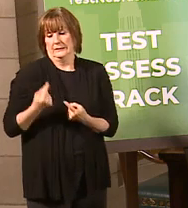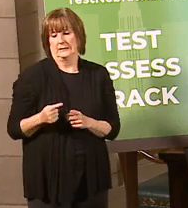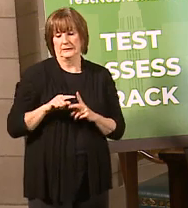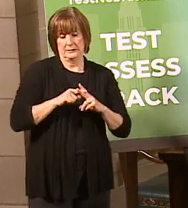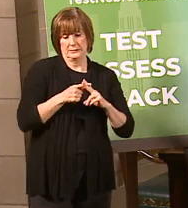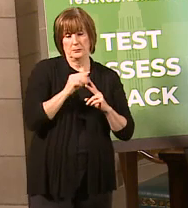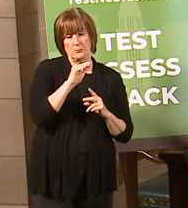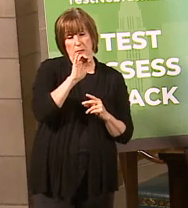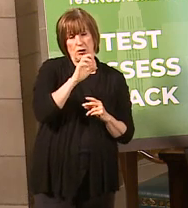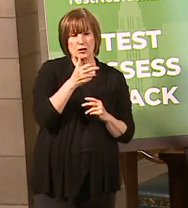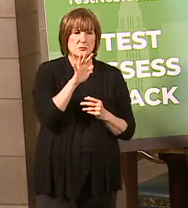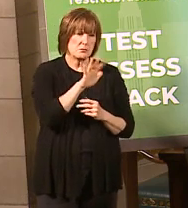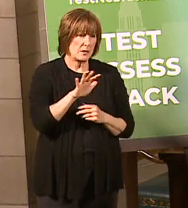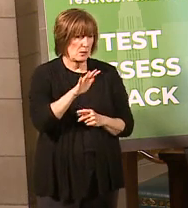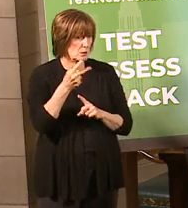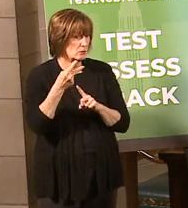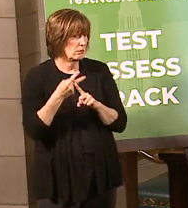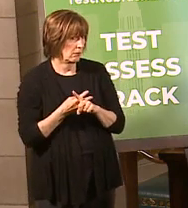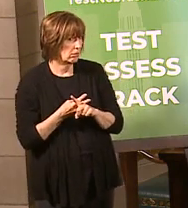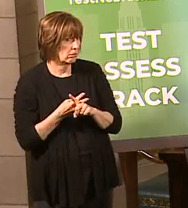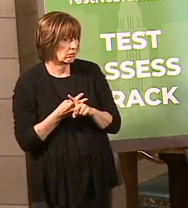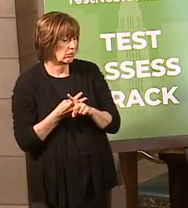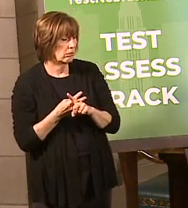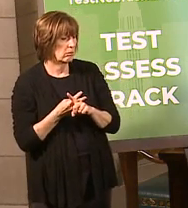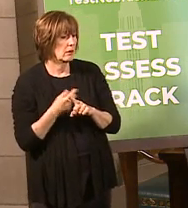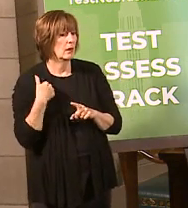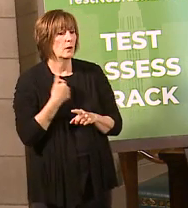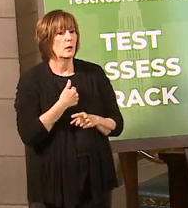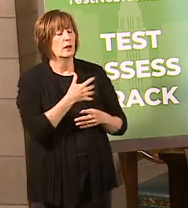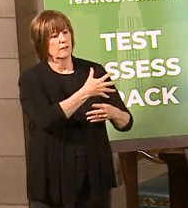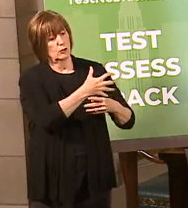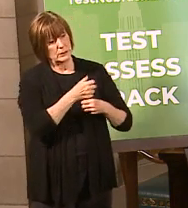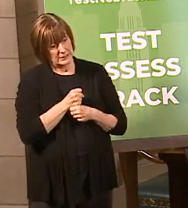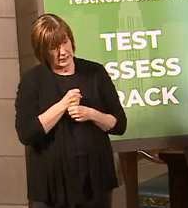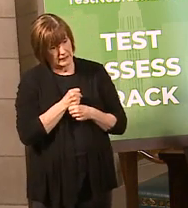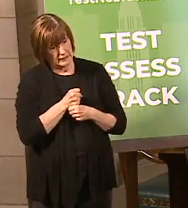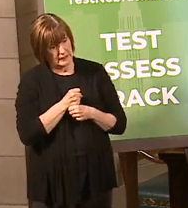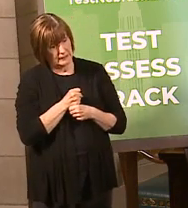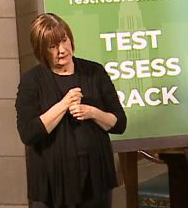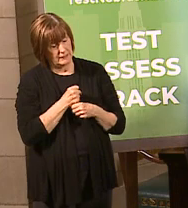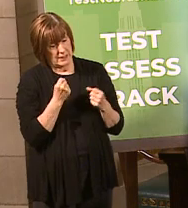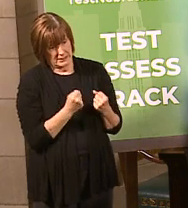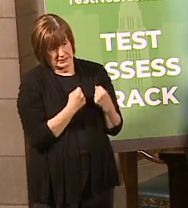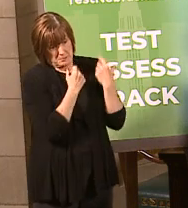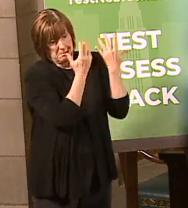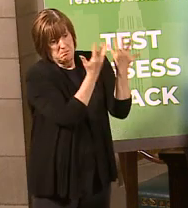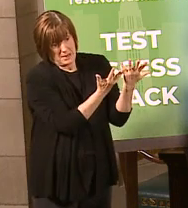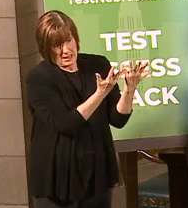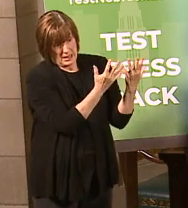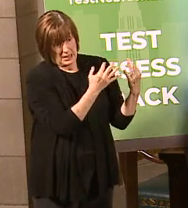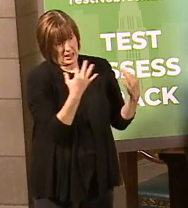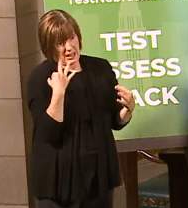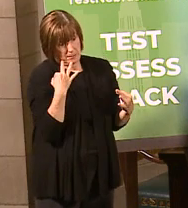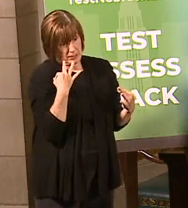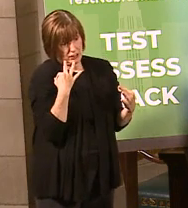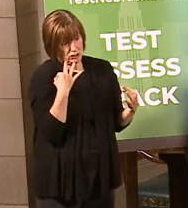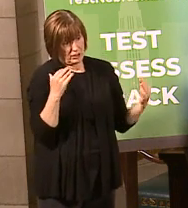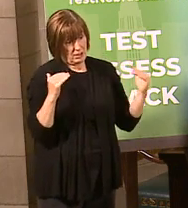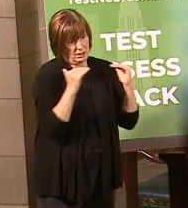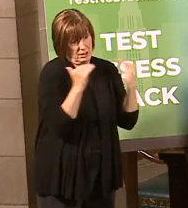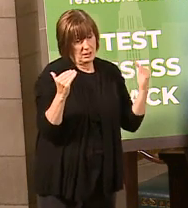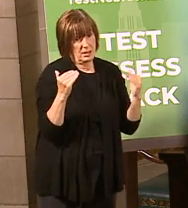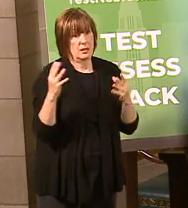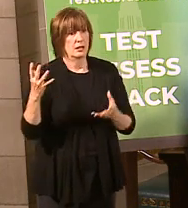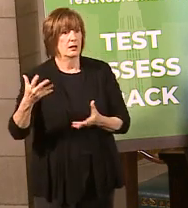March, so in roughly two months, we have received as many applications as we had in the previous two years